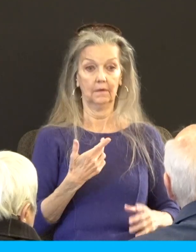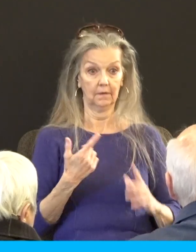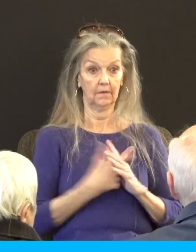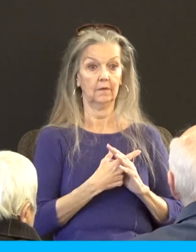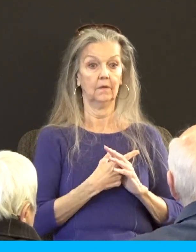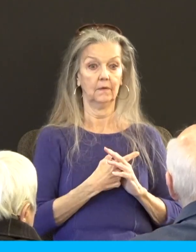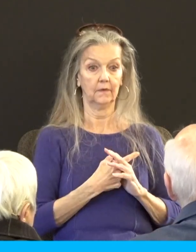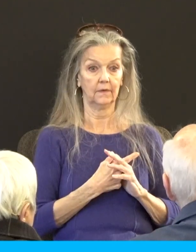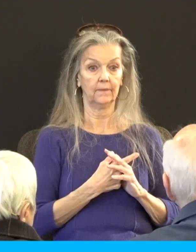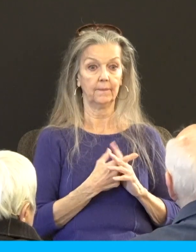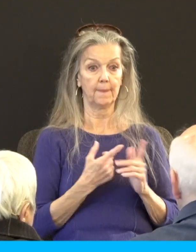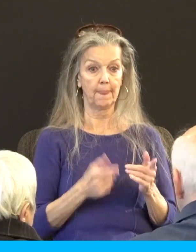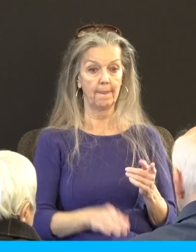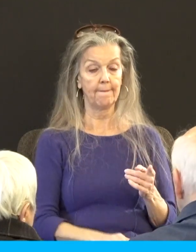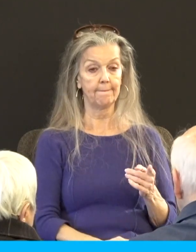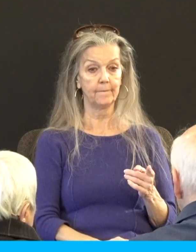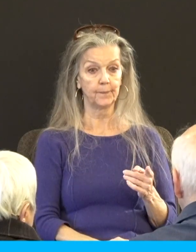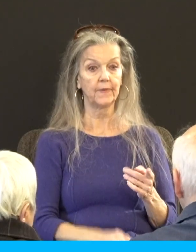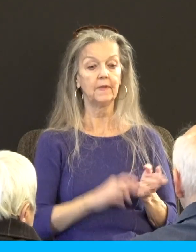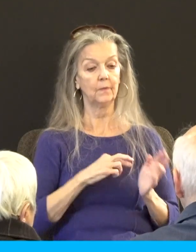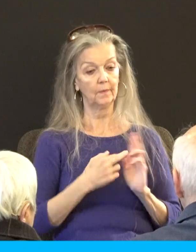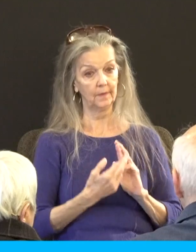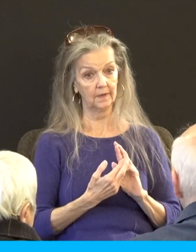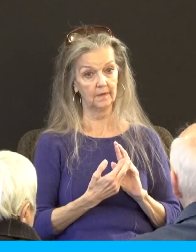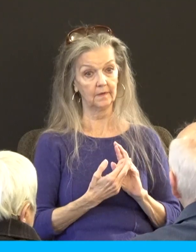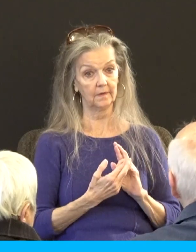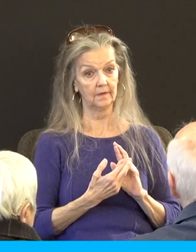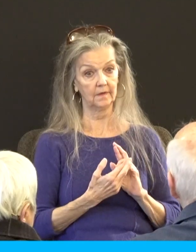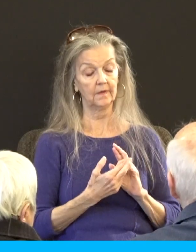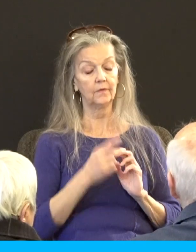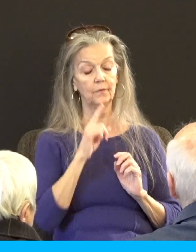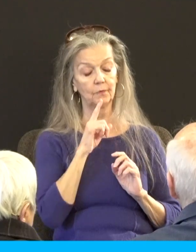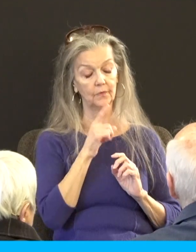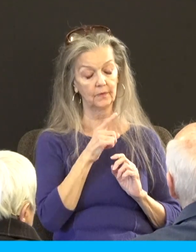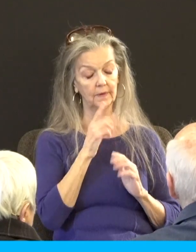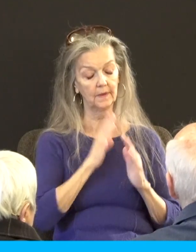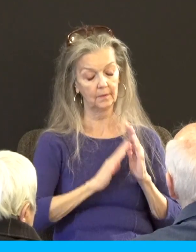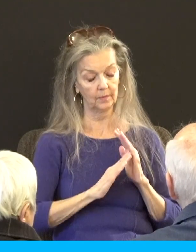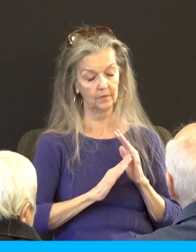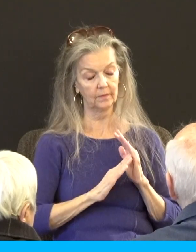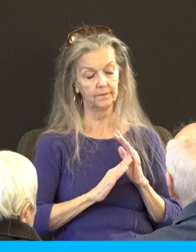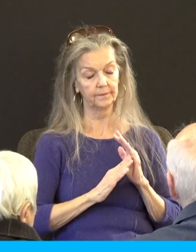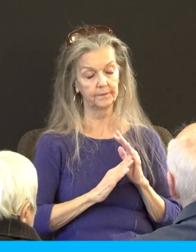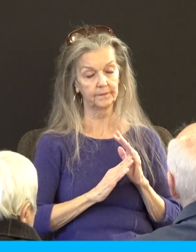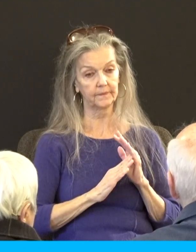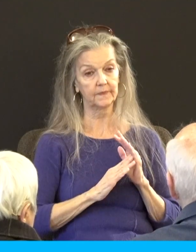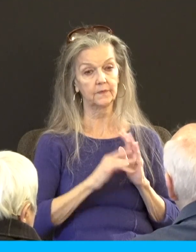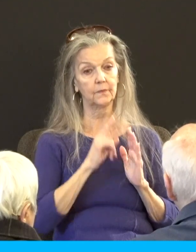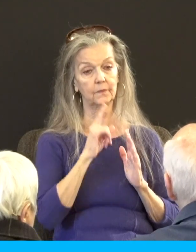whatever they're truly broken they're truly repentant they really realize what they've done